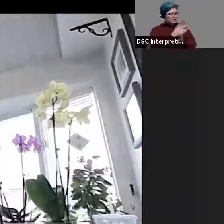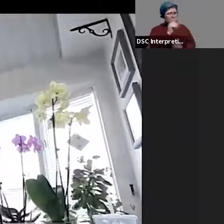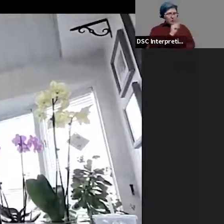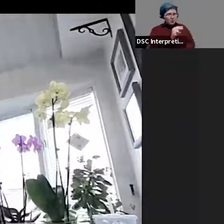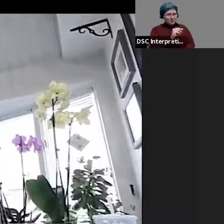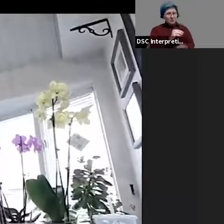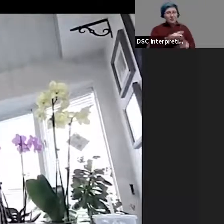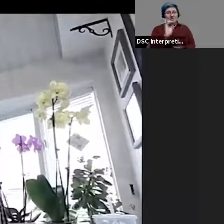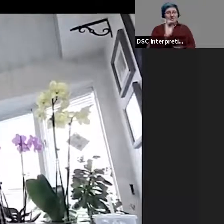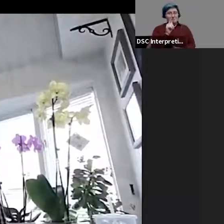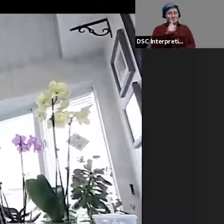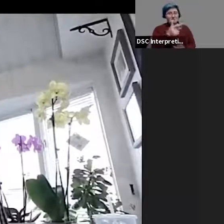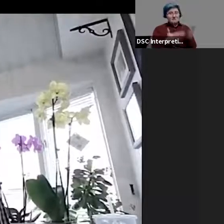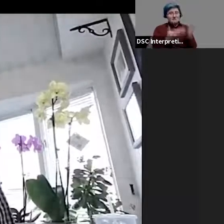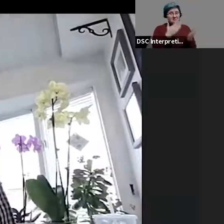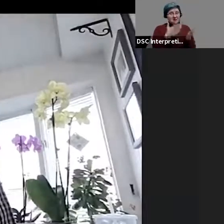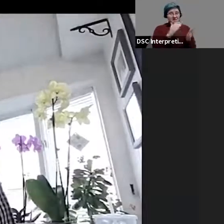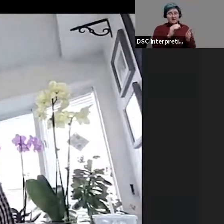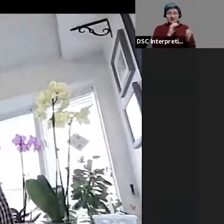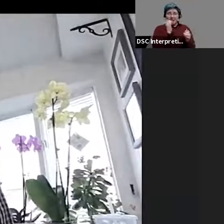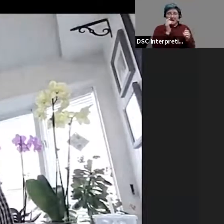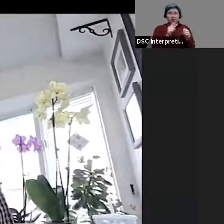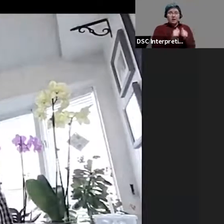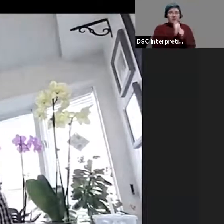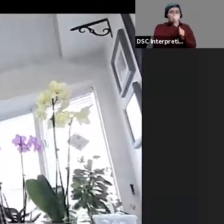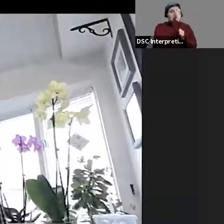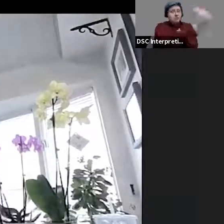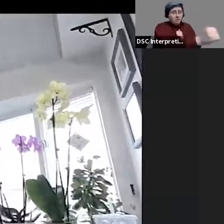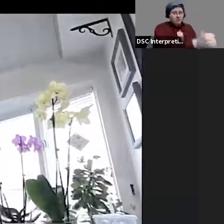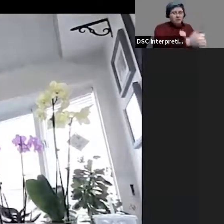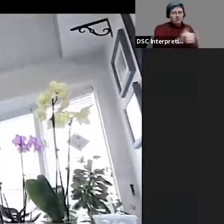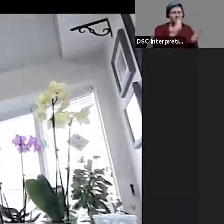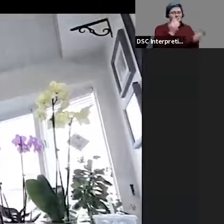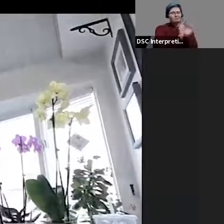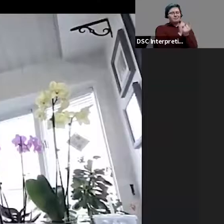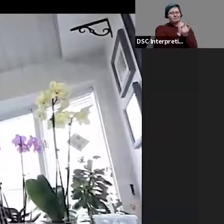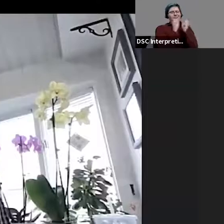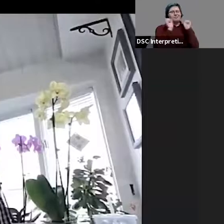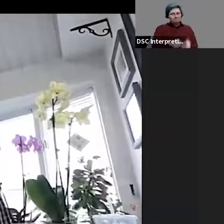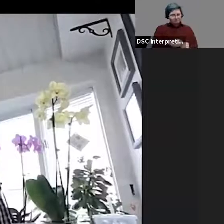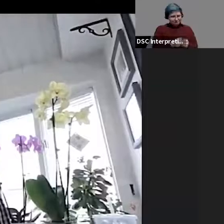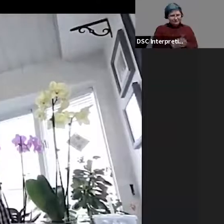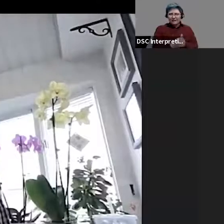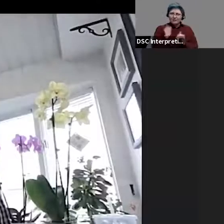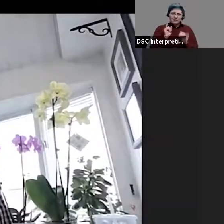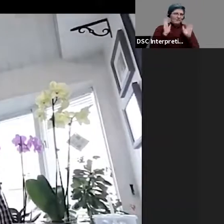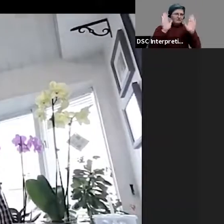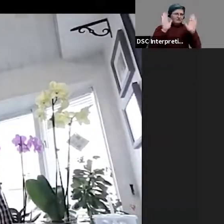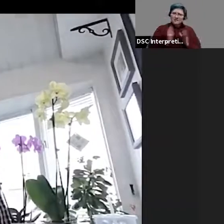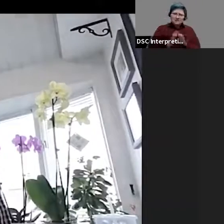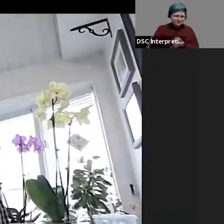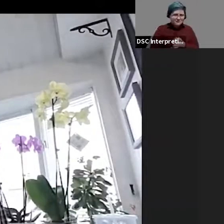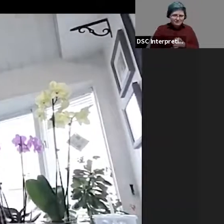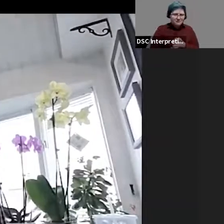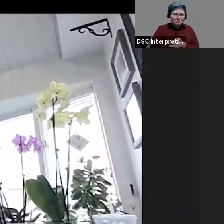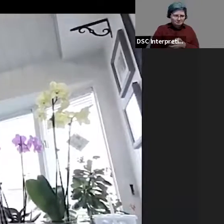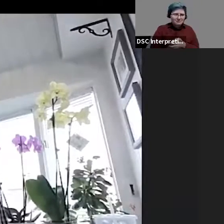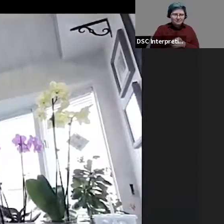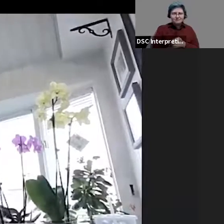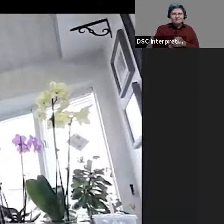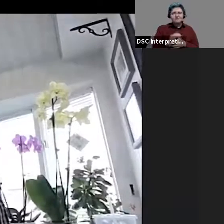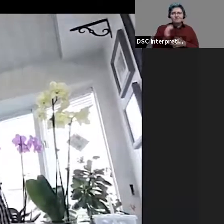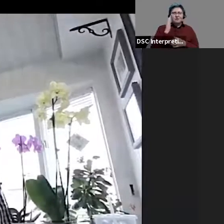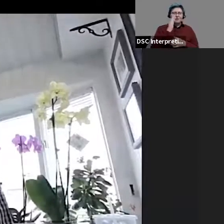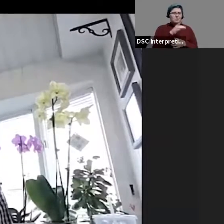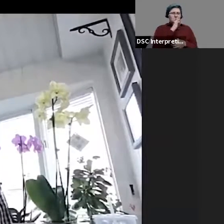you know, down the road, maybe not that far down the road, I get a chance to see you in person, which will be, you know, fantastic. You know, it's